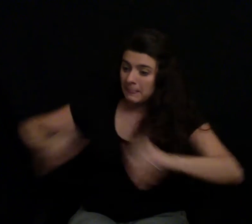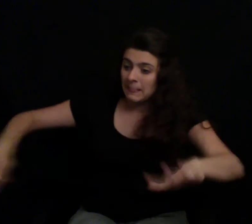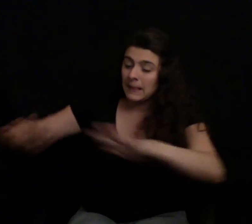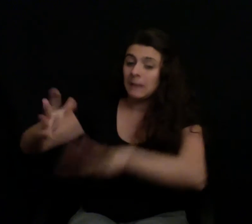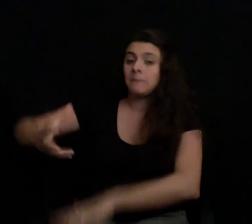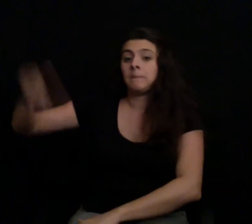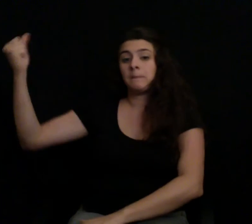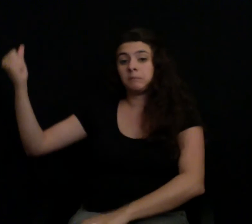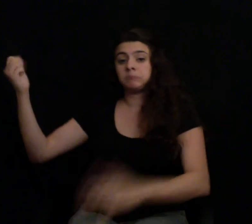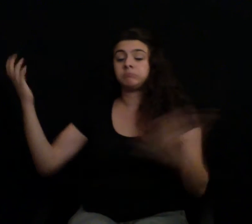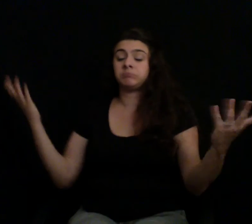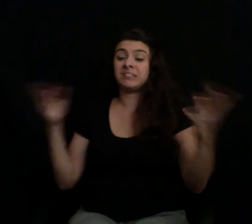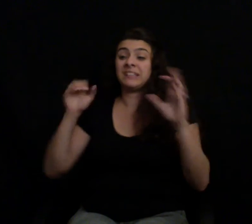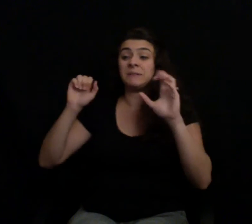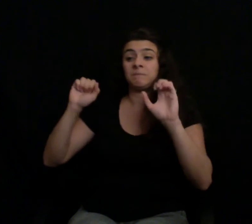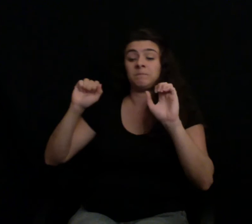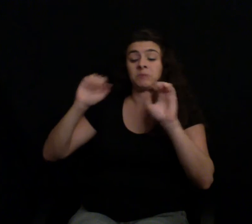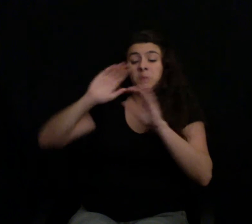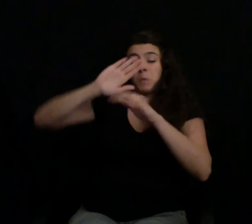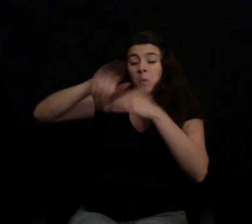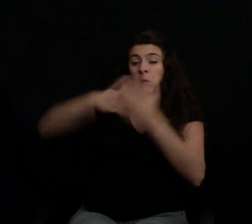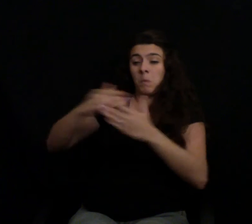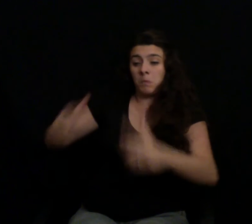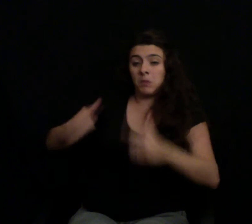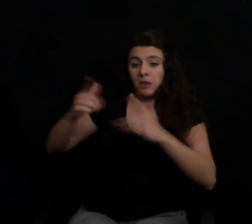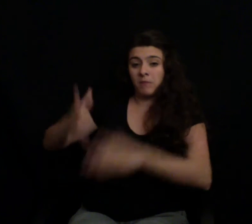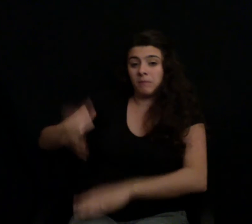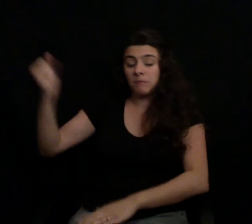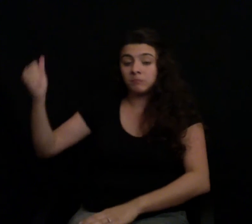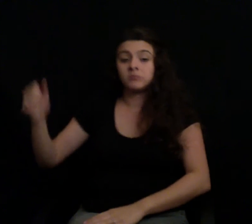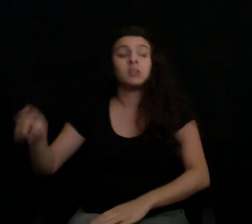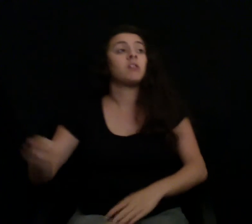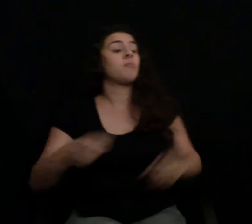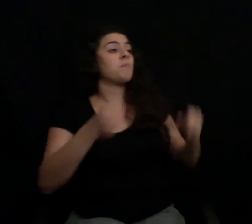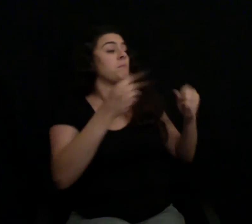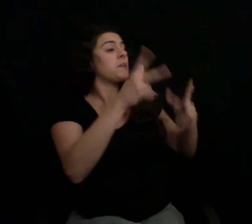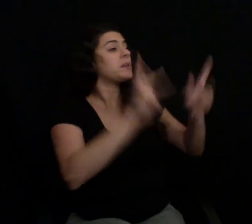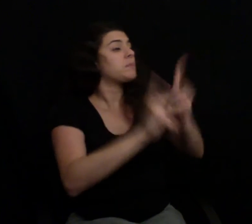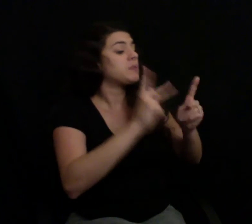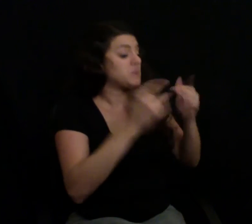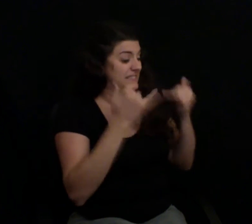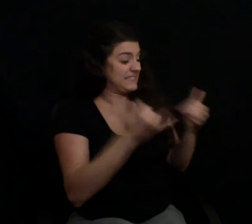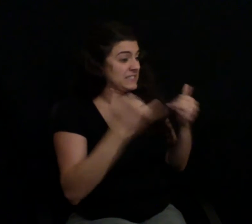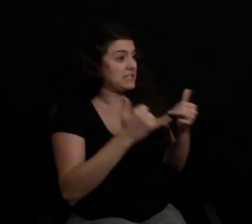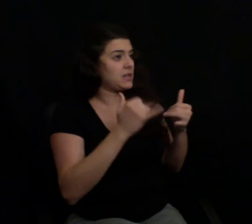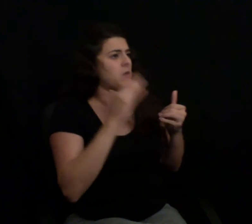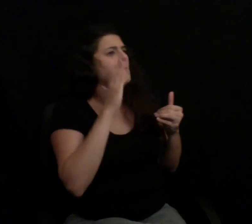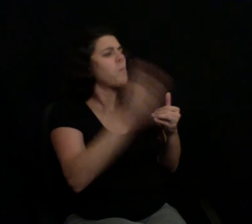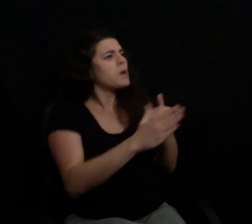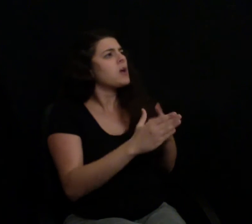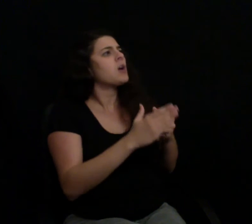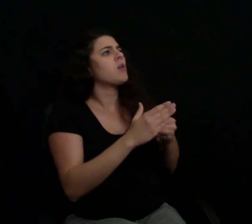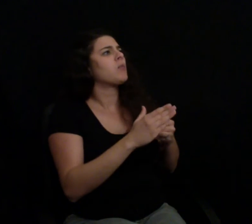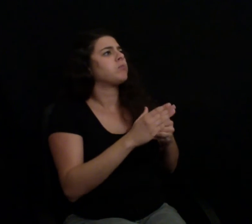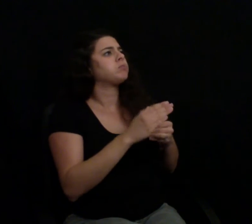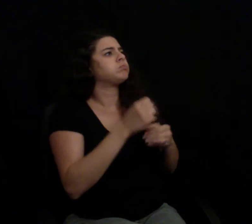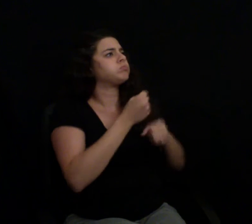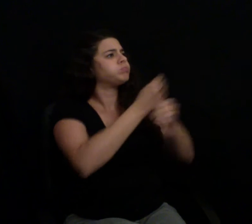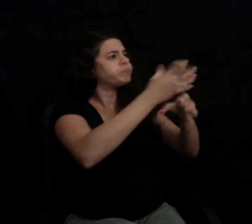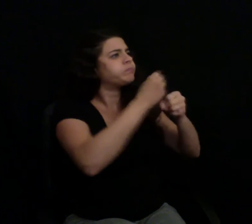you can lose your home, you lose your land. There's still a handful of us today that will speak out, but it's the leverage of debt. It's an effective